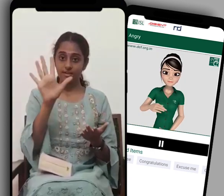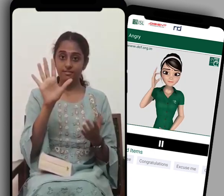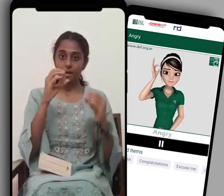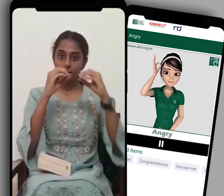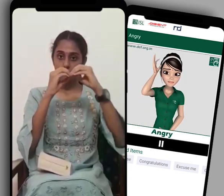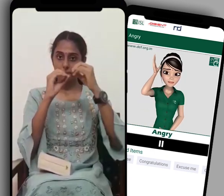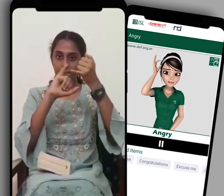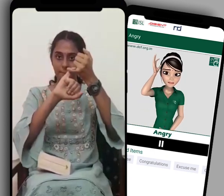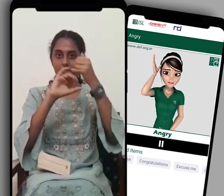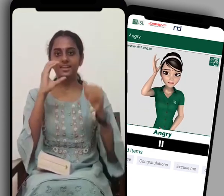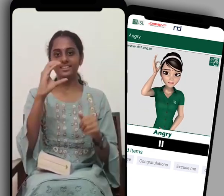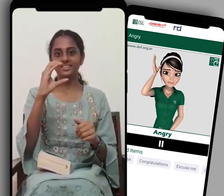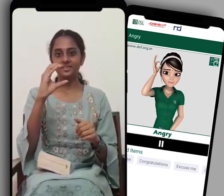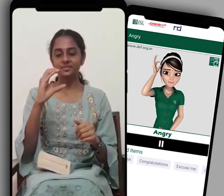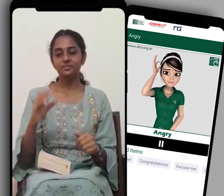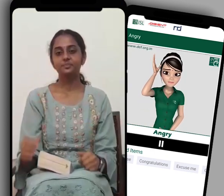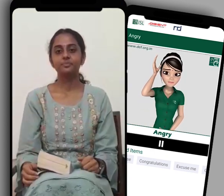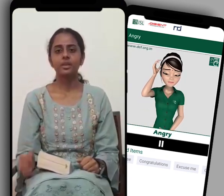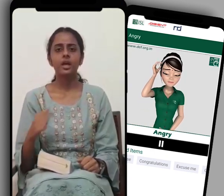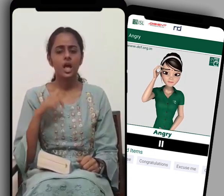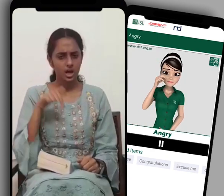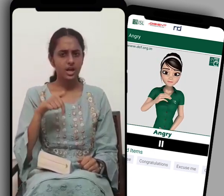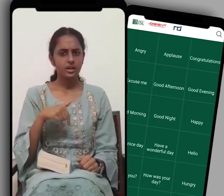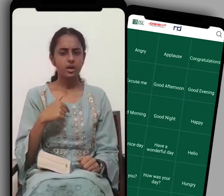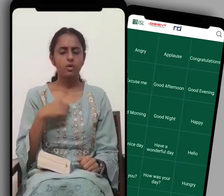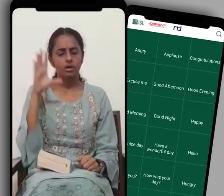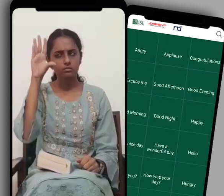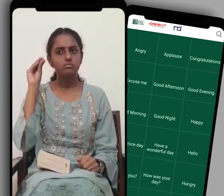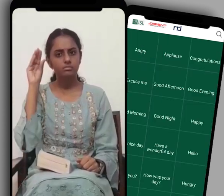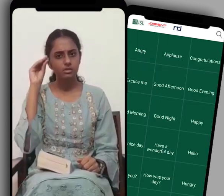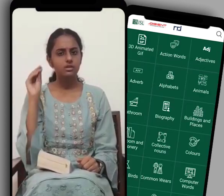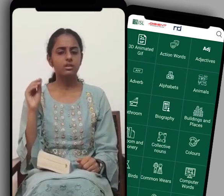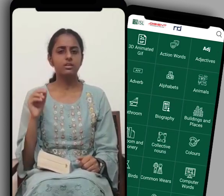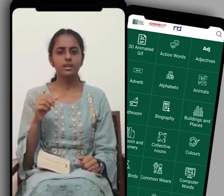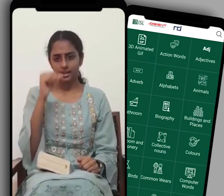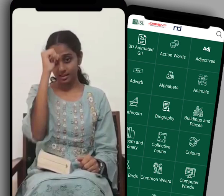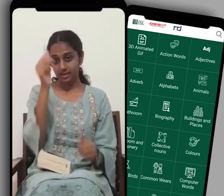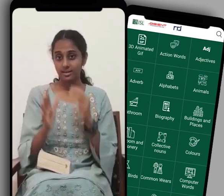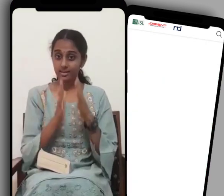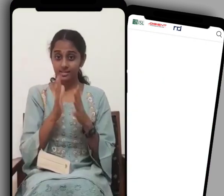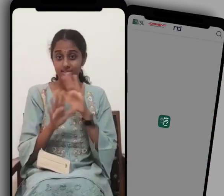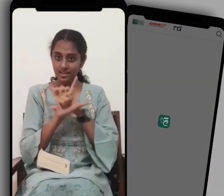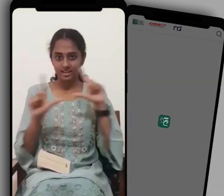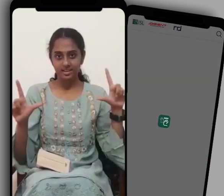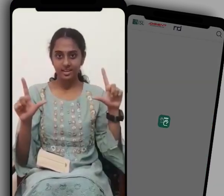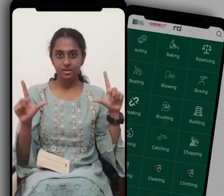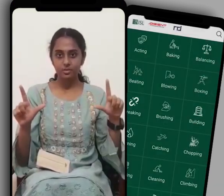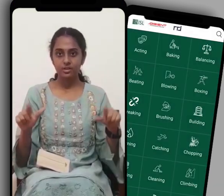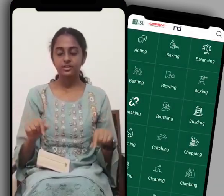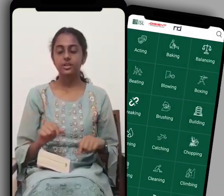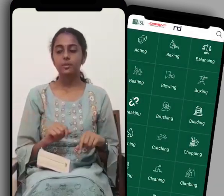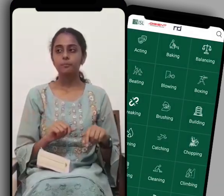third-year B.S.A. I'm right now learning Indian sign language